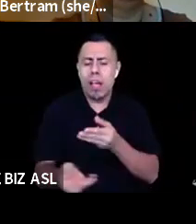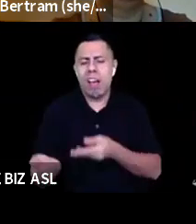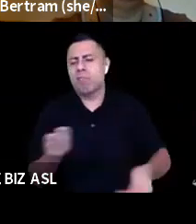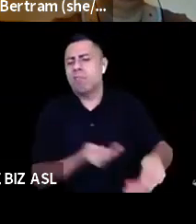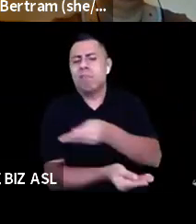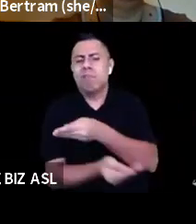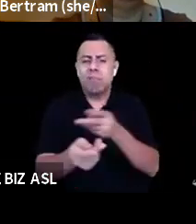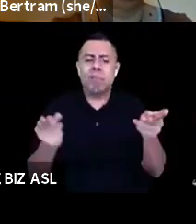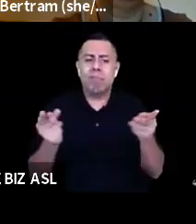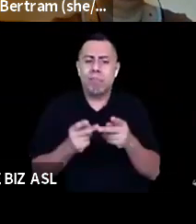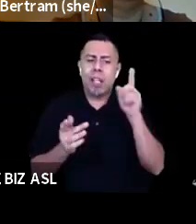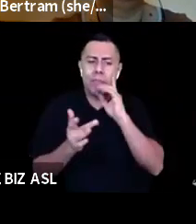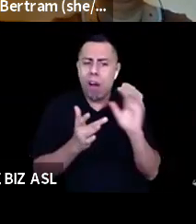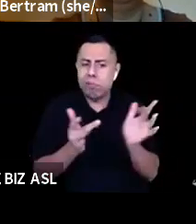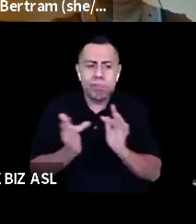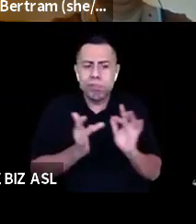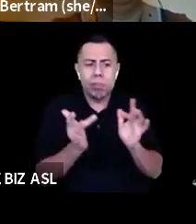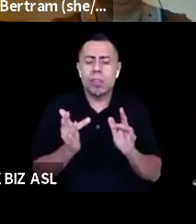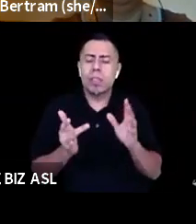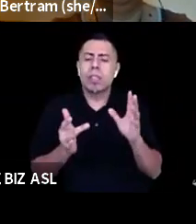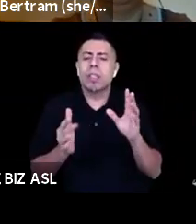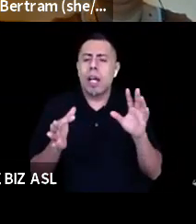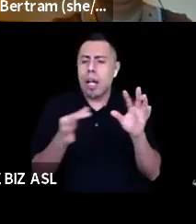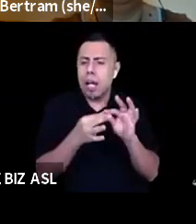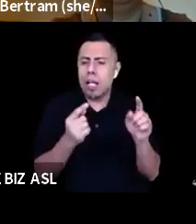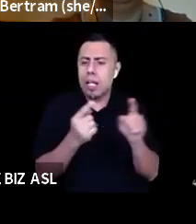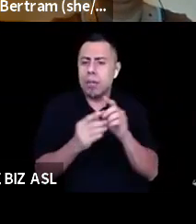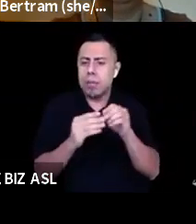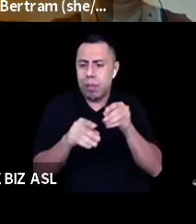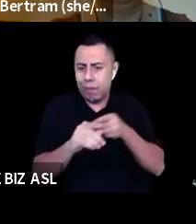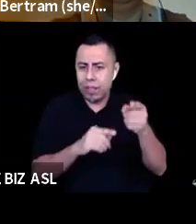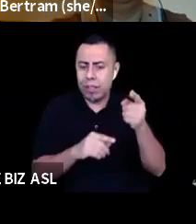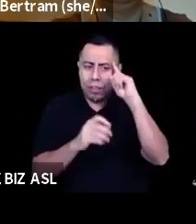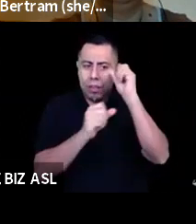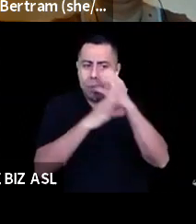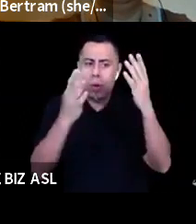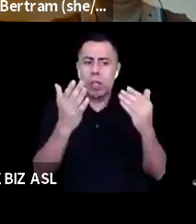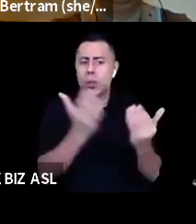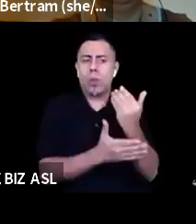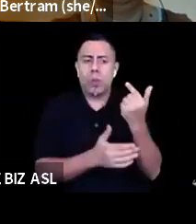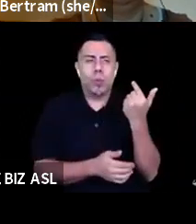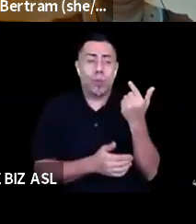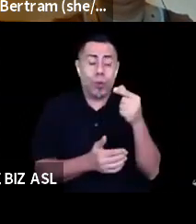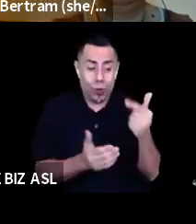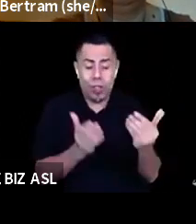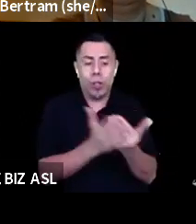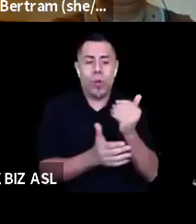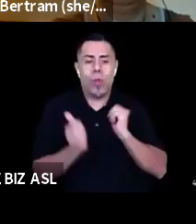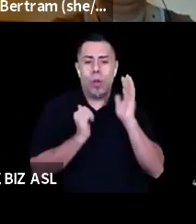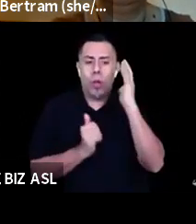about what a green new theater could look like. So if you have a moment to email us at groundwater arts at gmail.com with any feedback on the